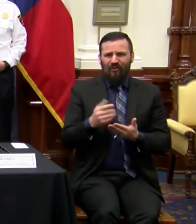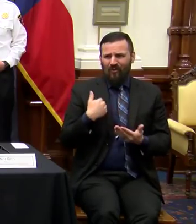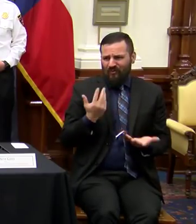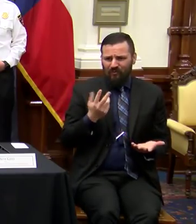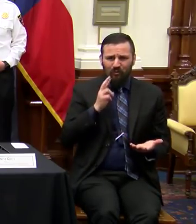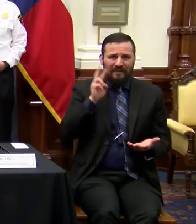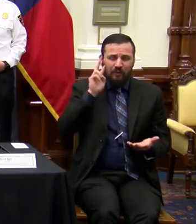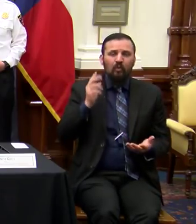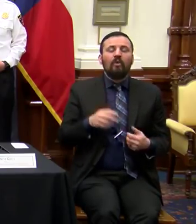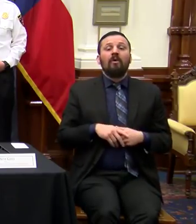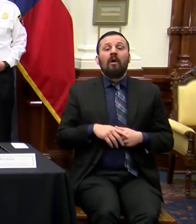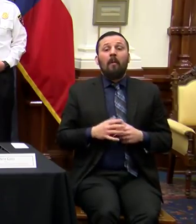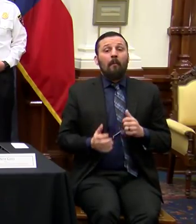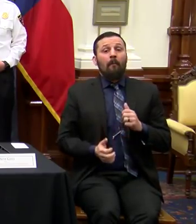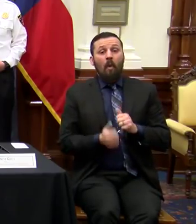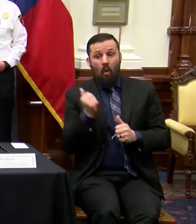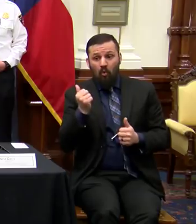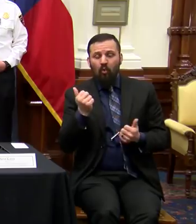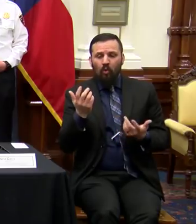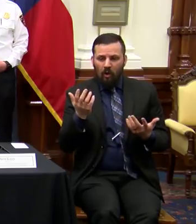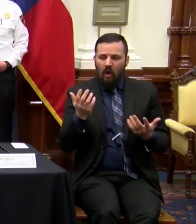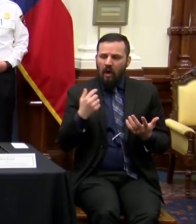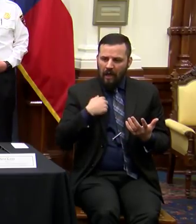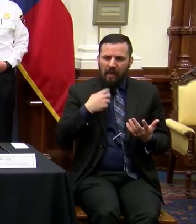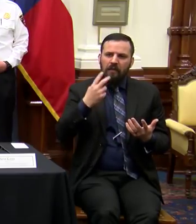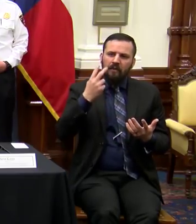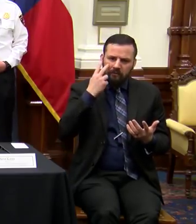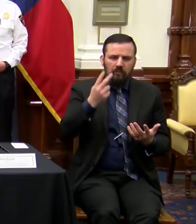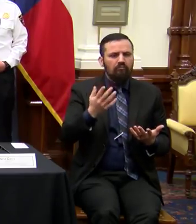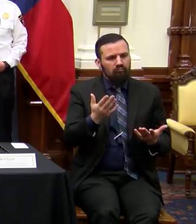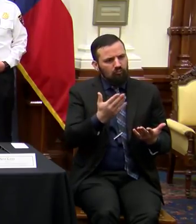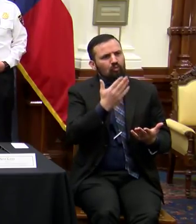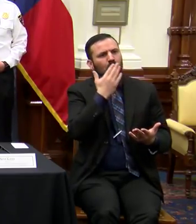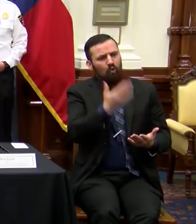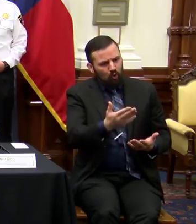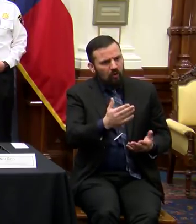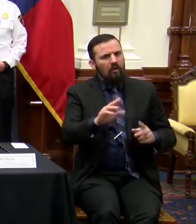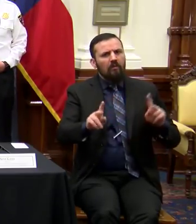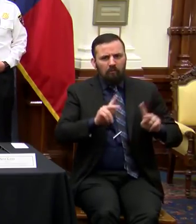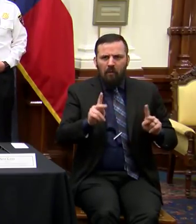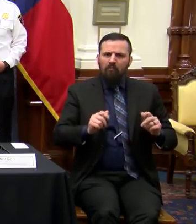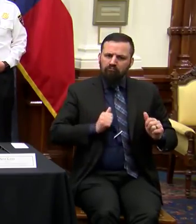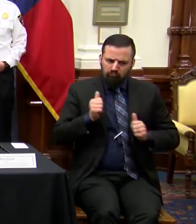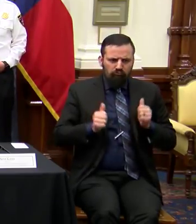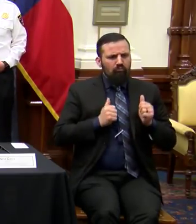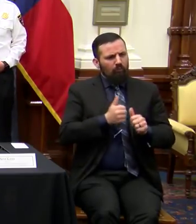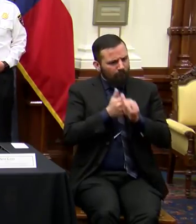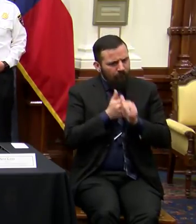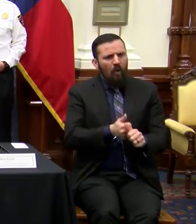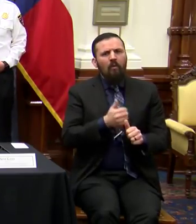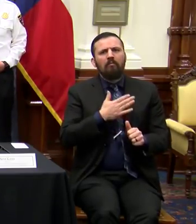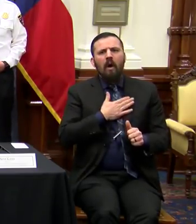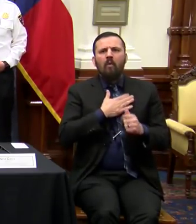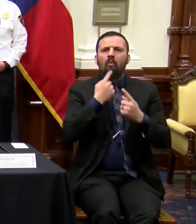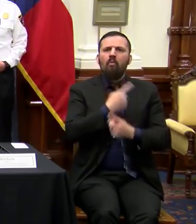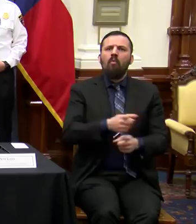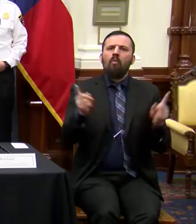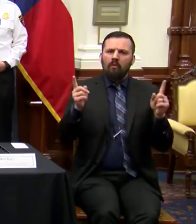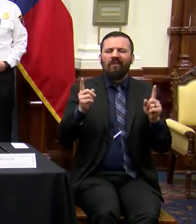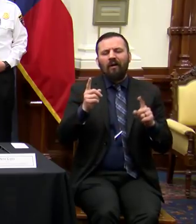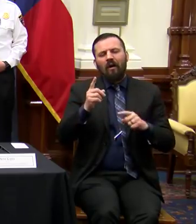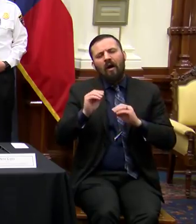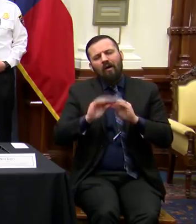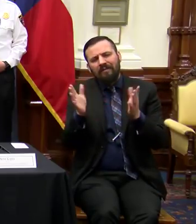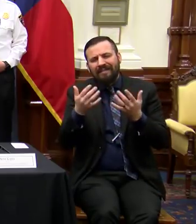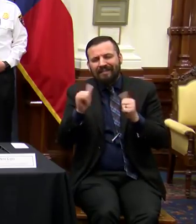For the most part, I'm seeing good, aggressive compliance with that executive order. Obviously, we're